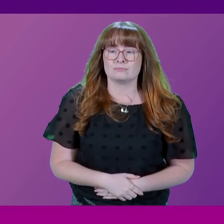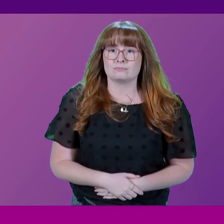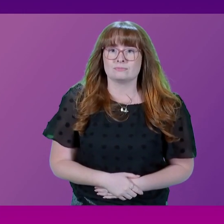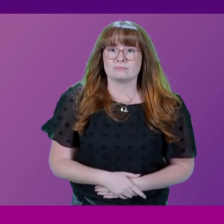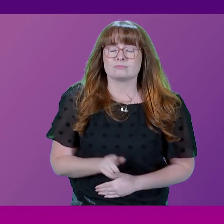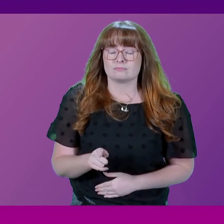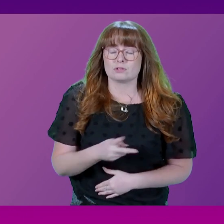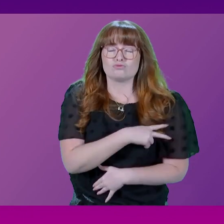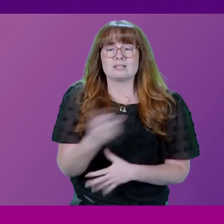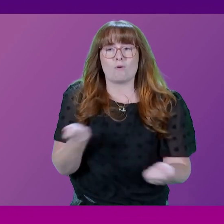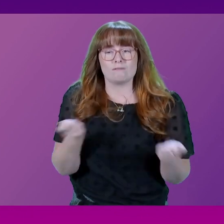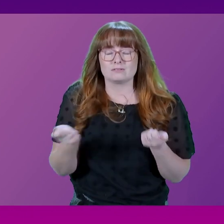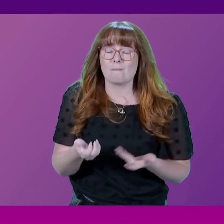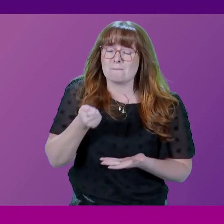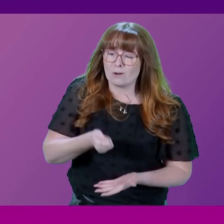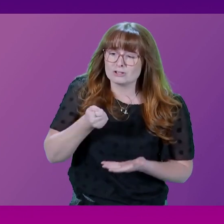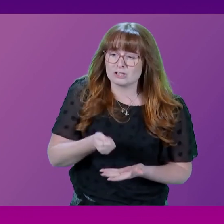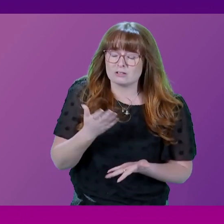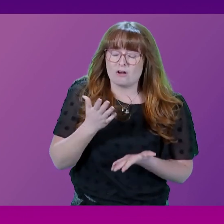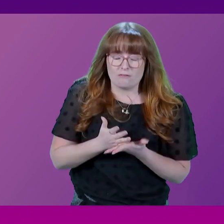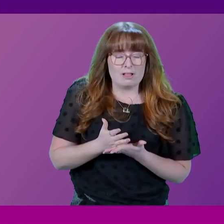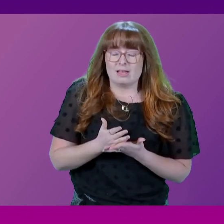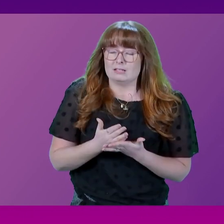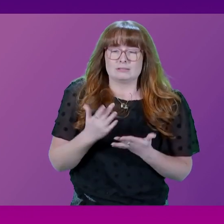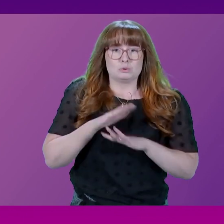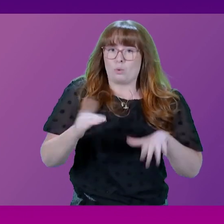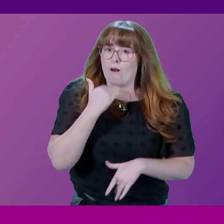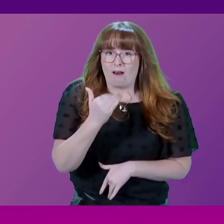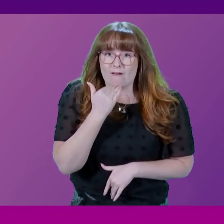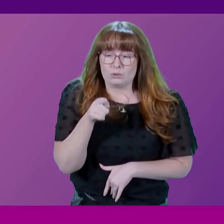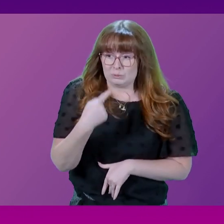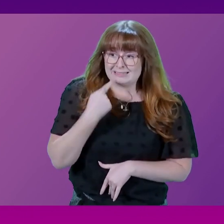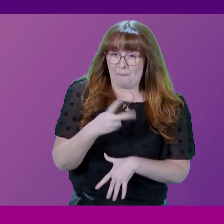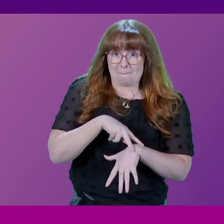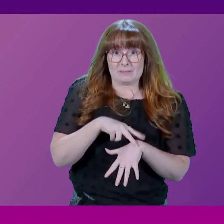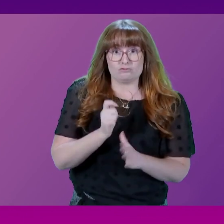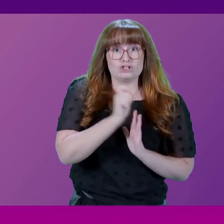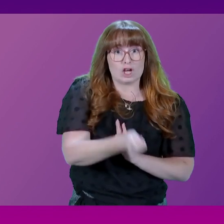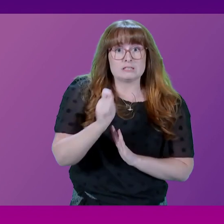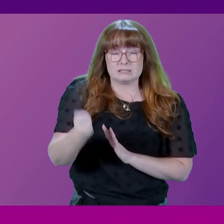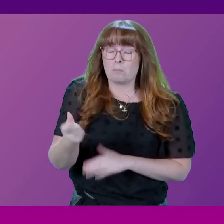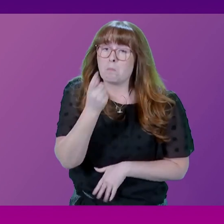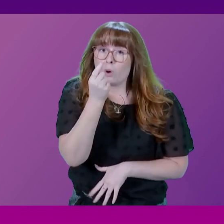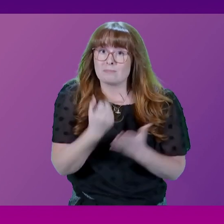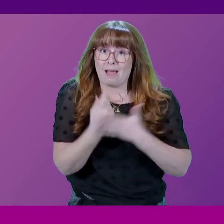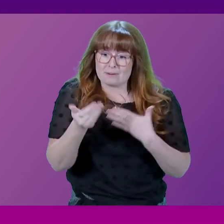Presiding Officer, budgets are so stretched that the police say that officer redundancies are now on the table. And let's look